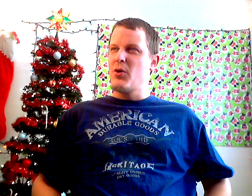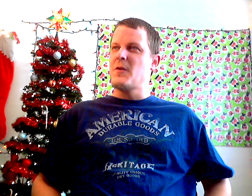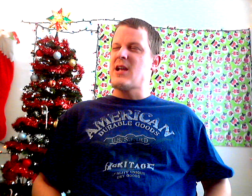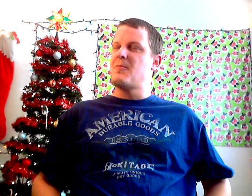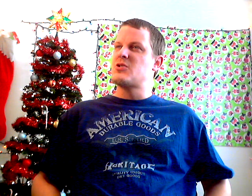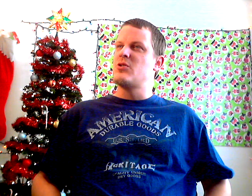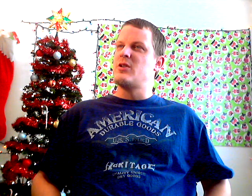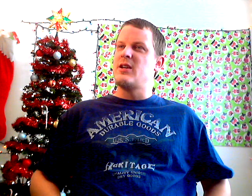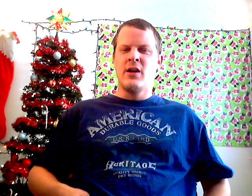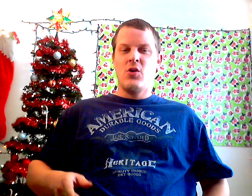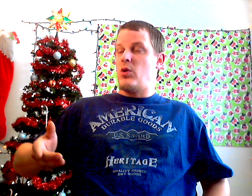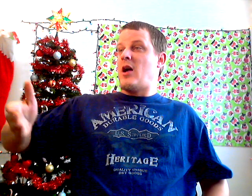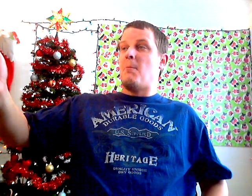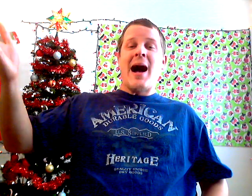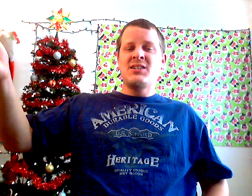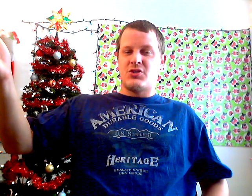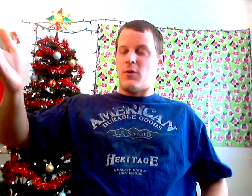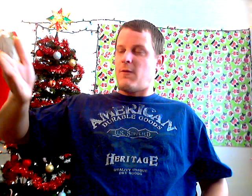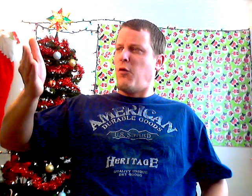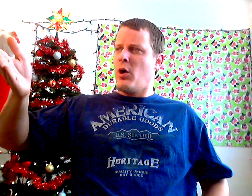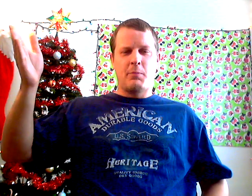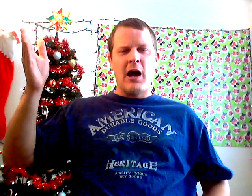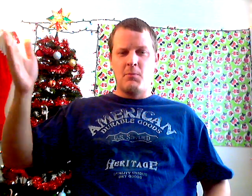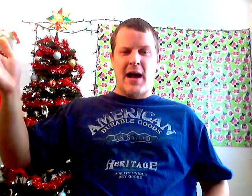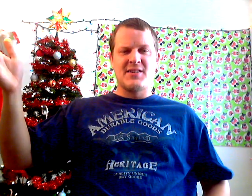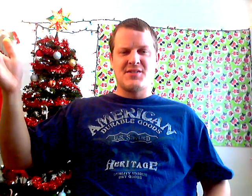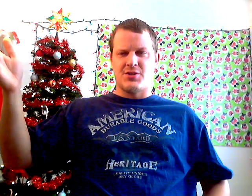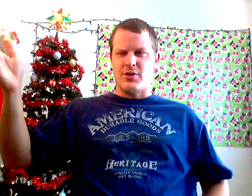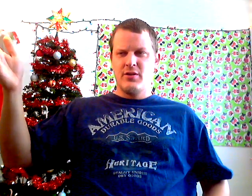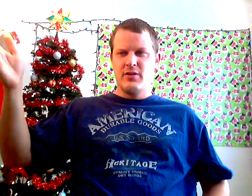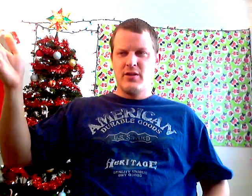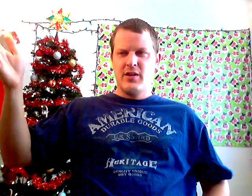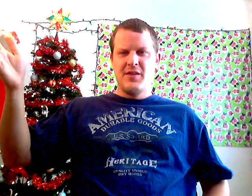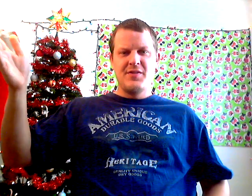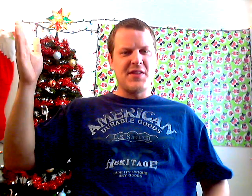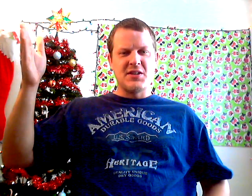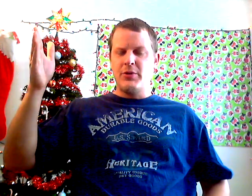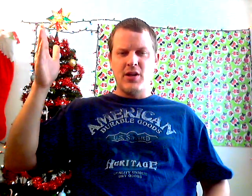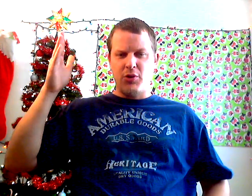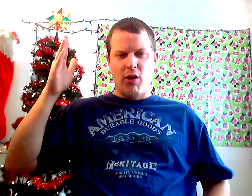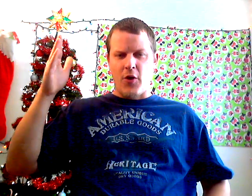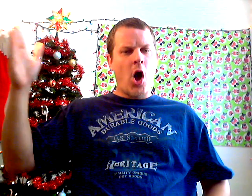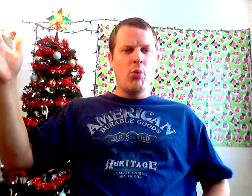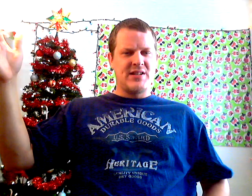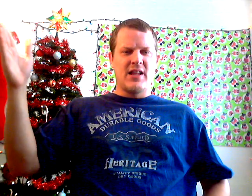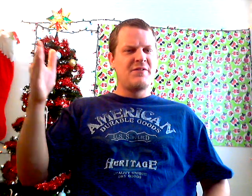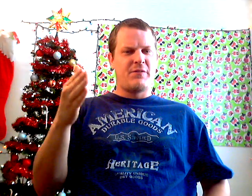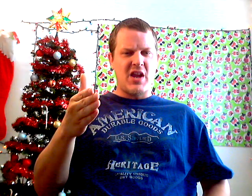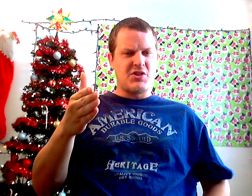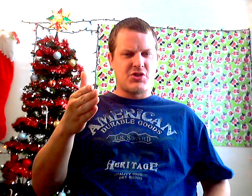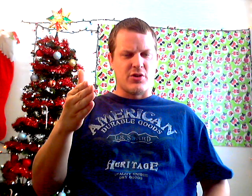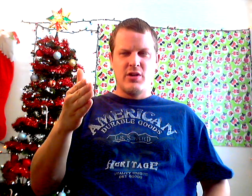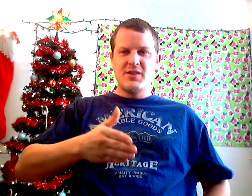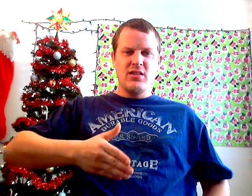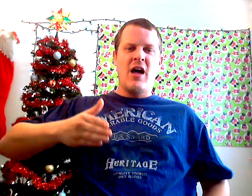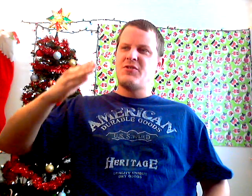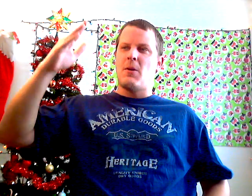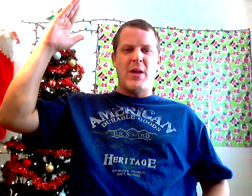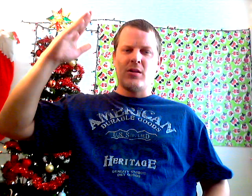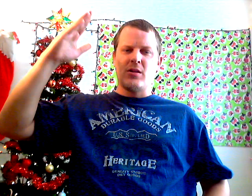perfect opportunity, a monster, a 400-pound monster that the WWF always loved to feature. They loved the big,